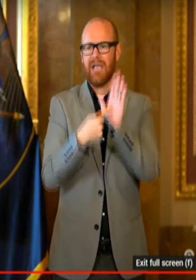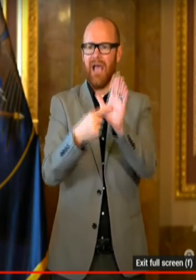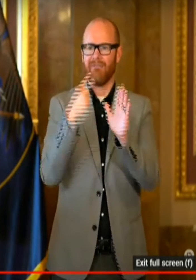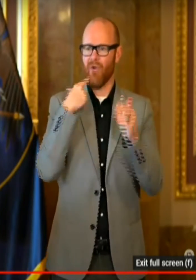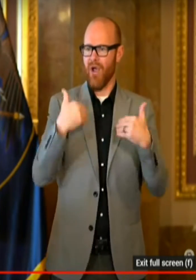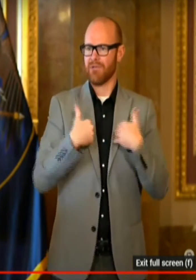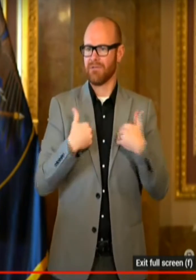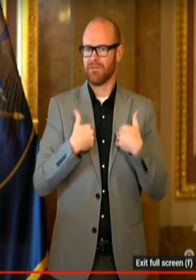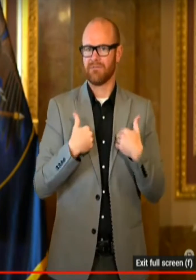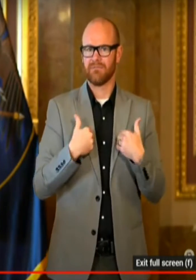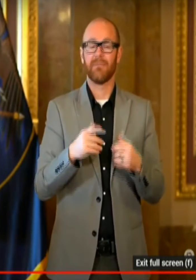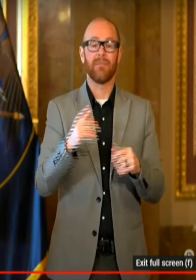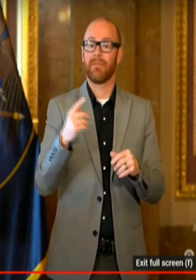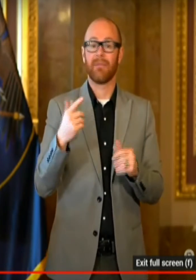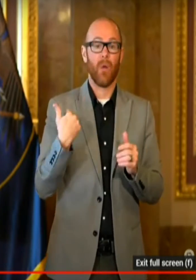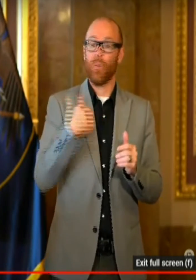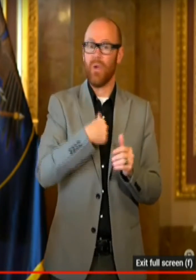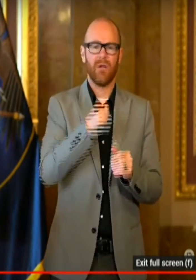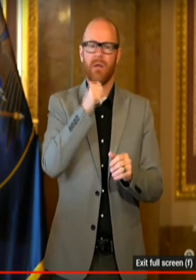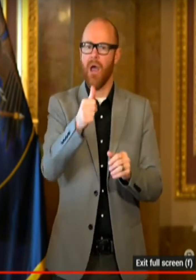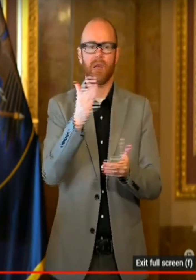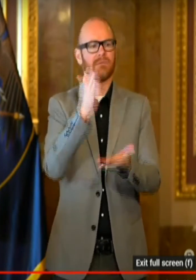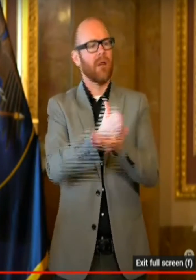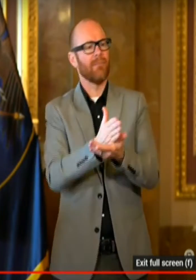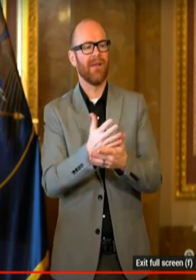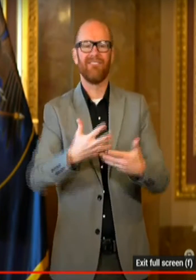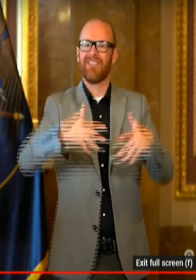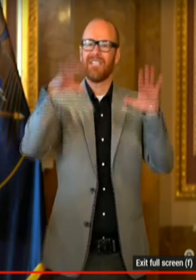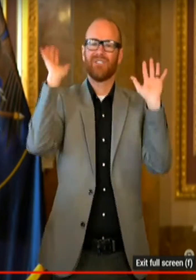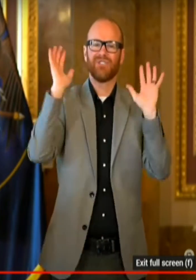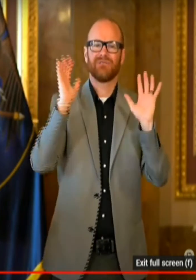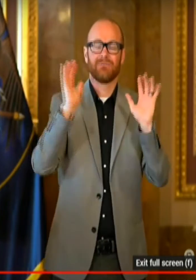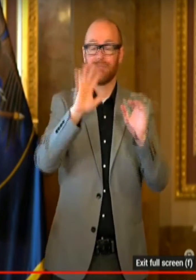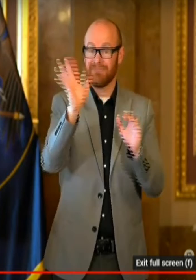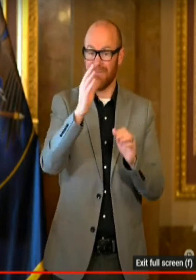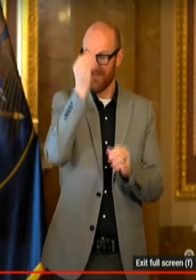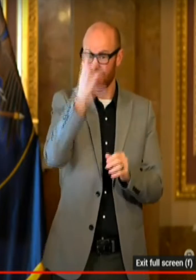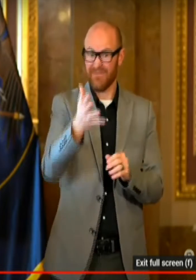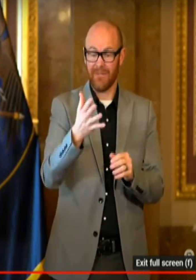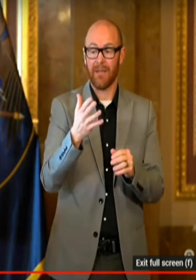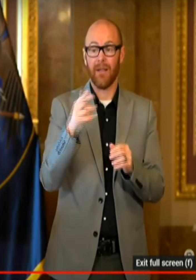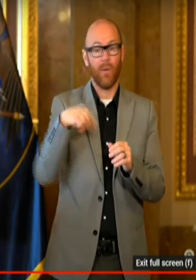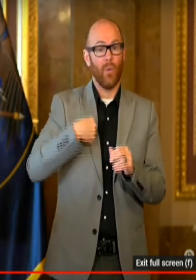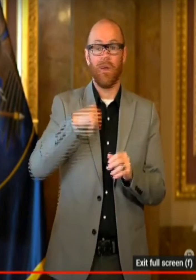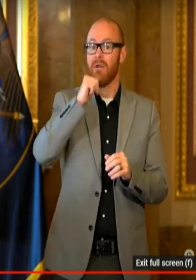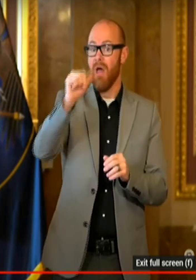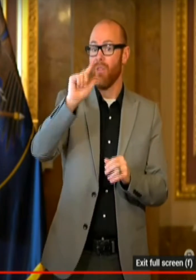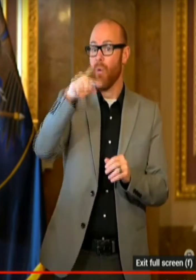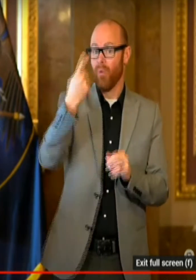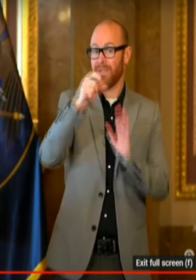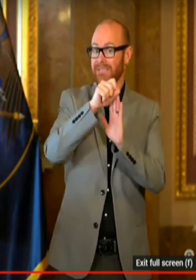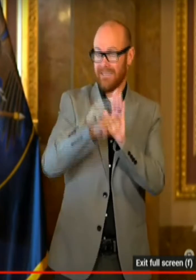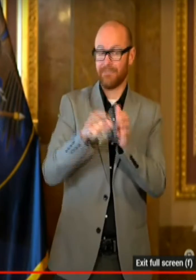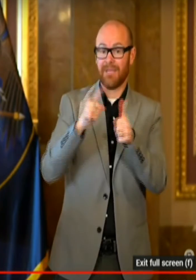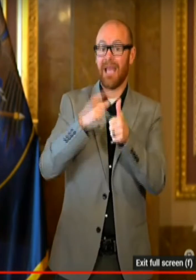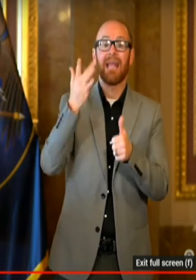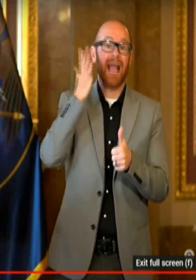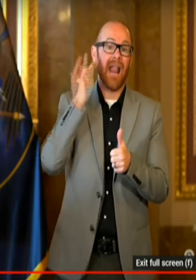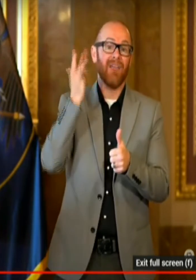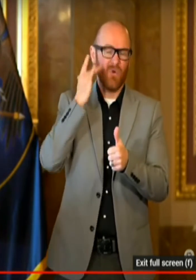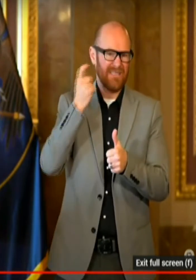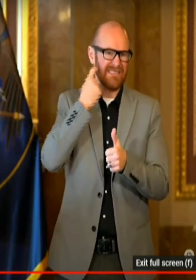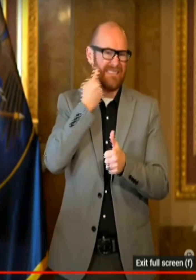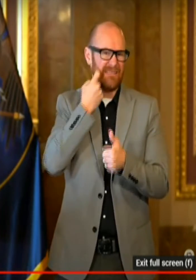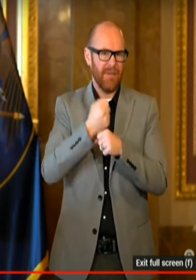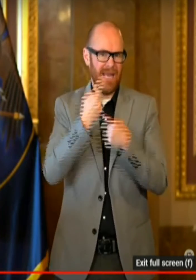And so, no, we are not spiking the football. And, by the way, we're not the only state that's going to be making announcements like this. I believe California has already made an announcement